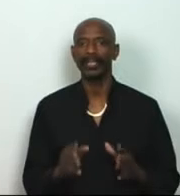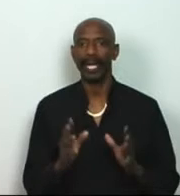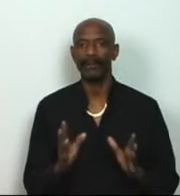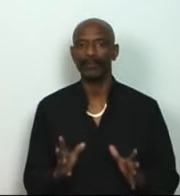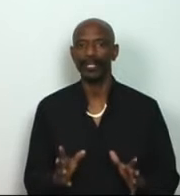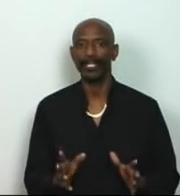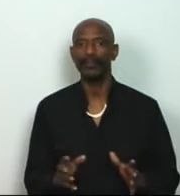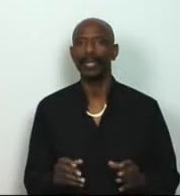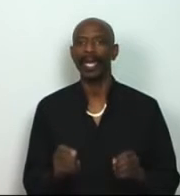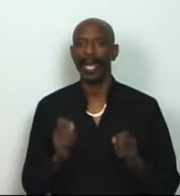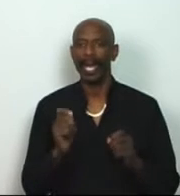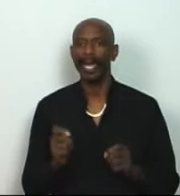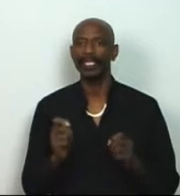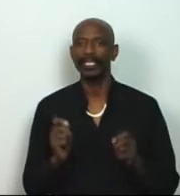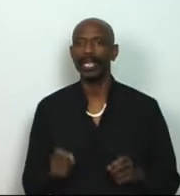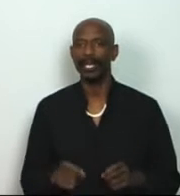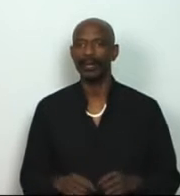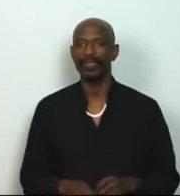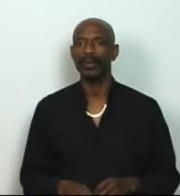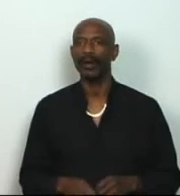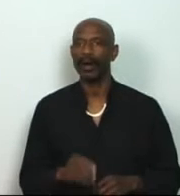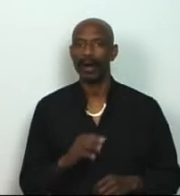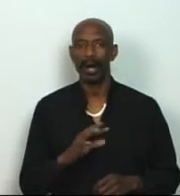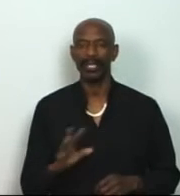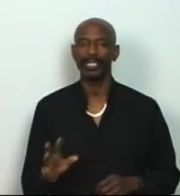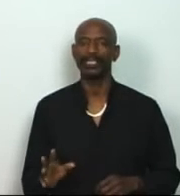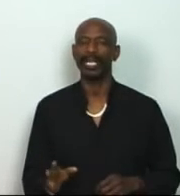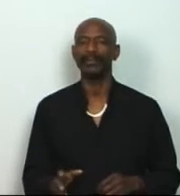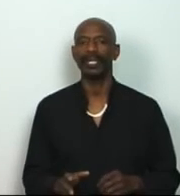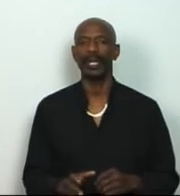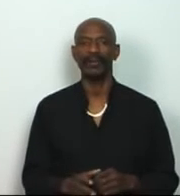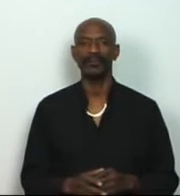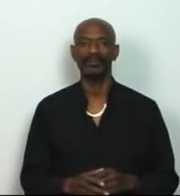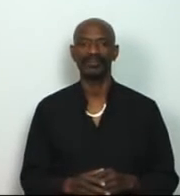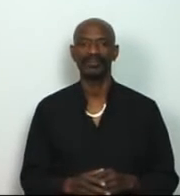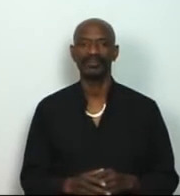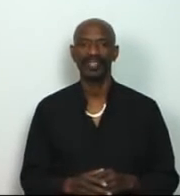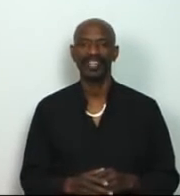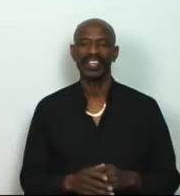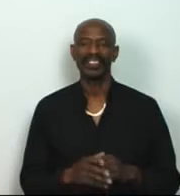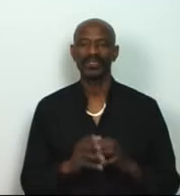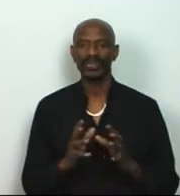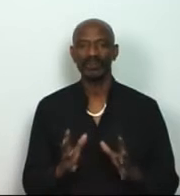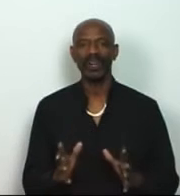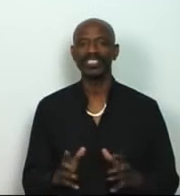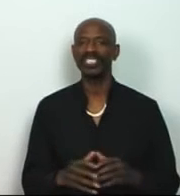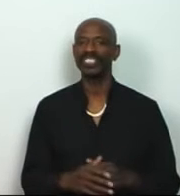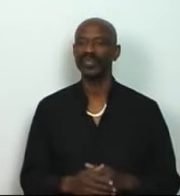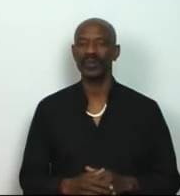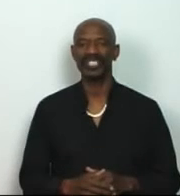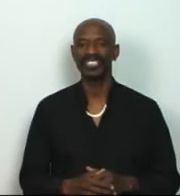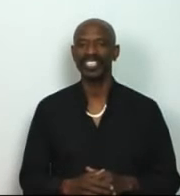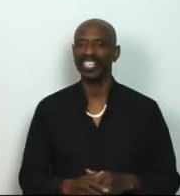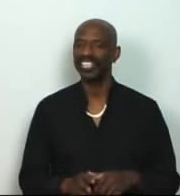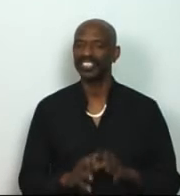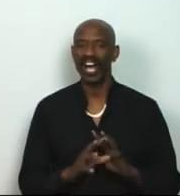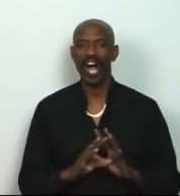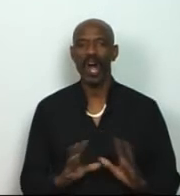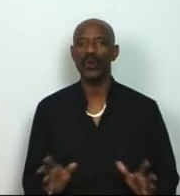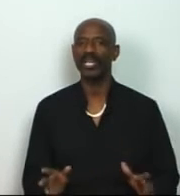time freedom, and good health all at the same time? The response to this question is always